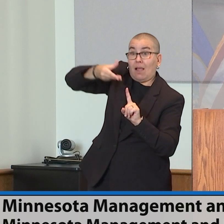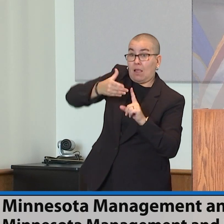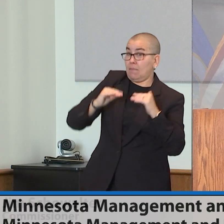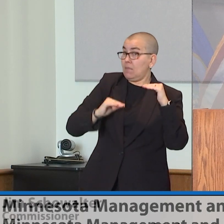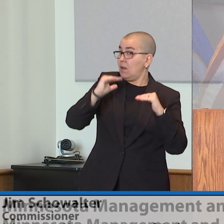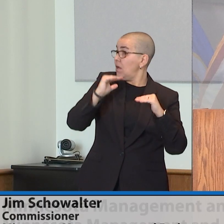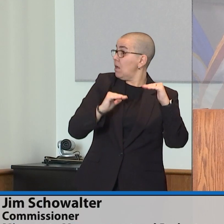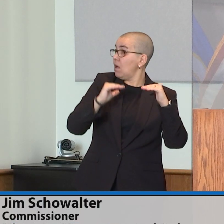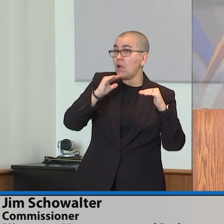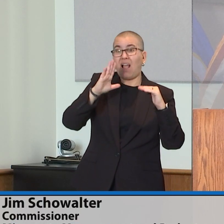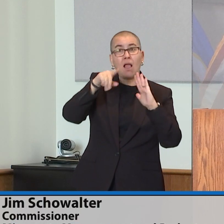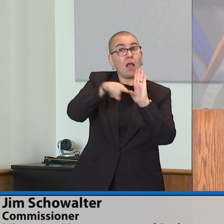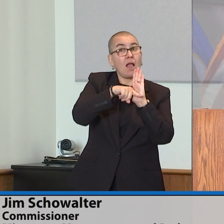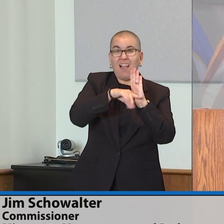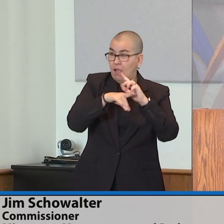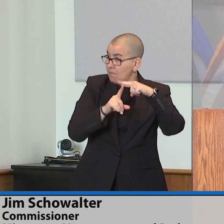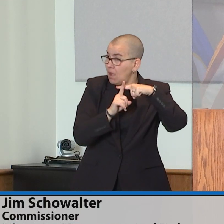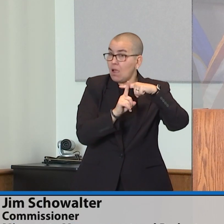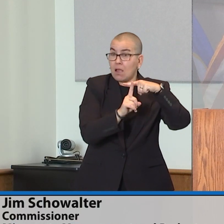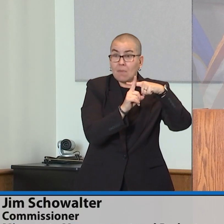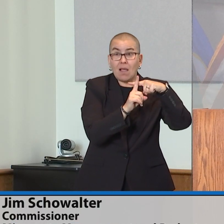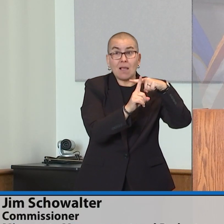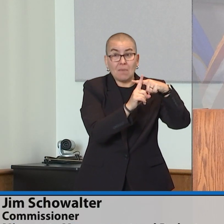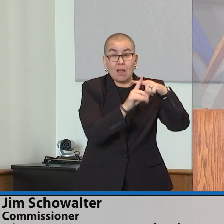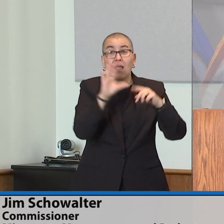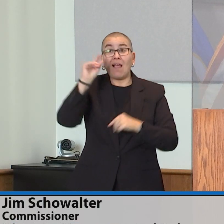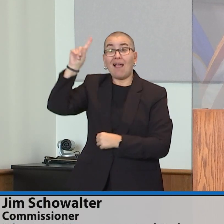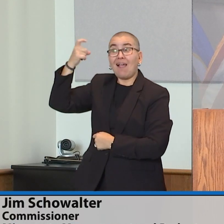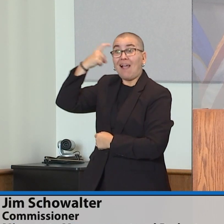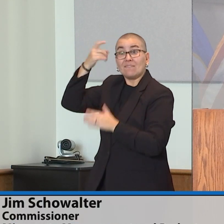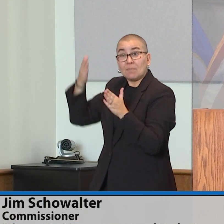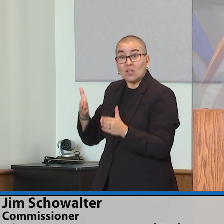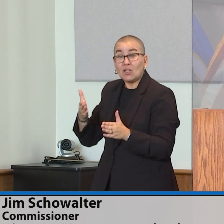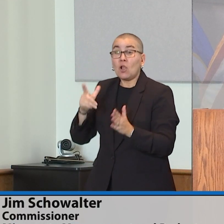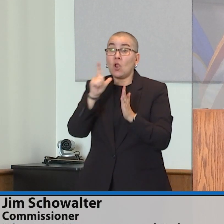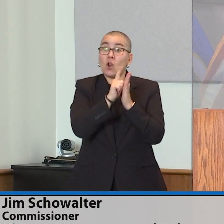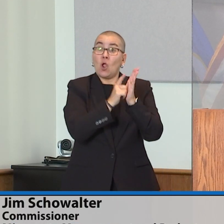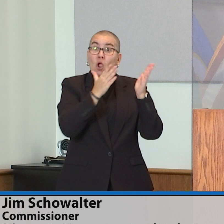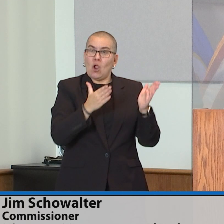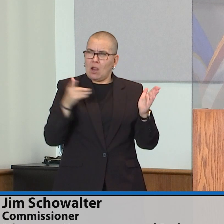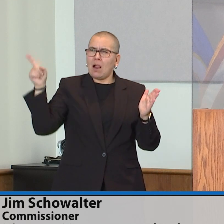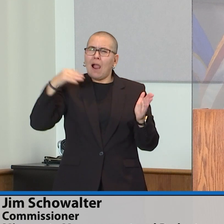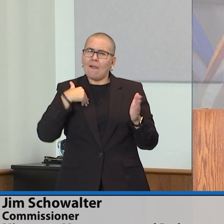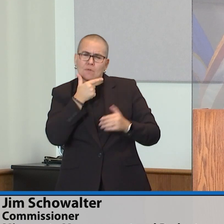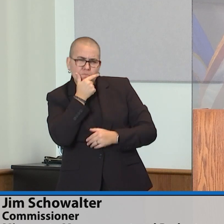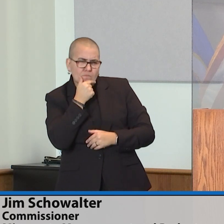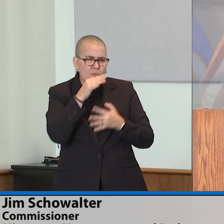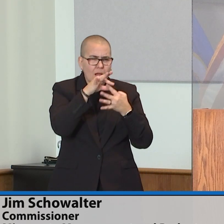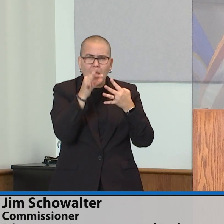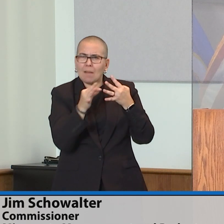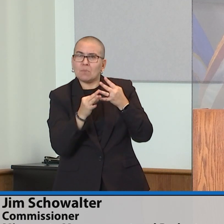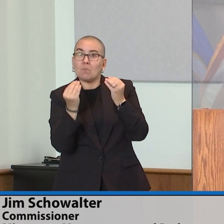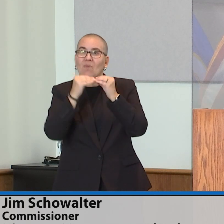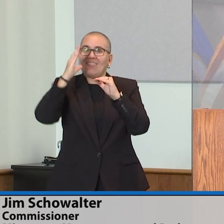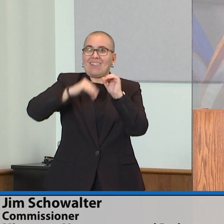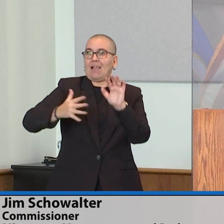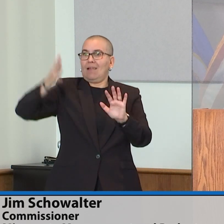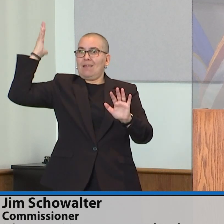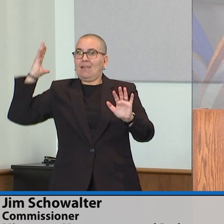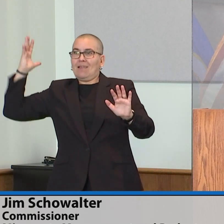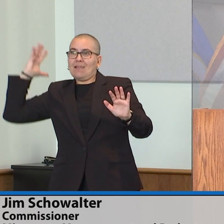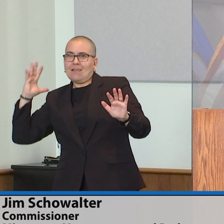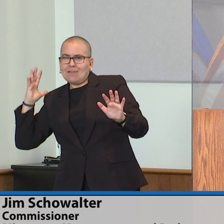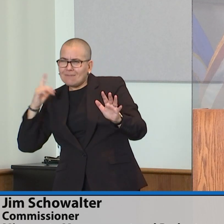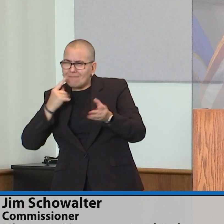As a result, Governor and the lawmakers have more options than they have usually had to invest in Minnesota and address the needs of